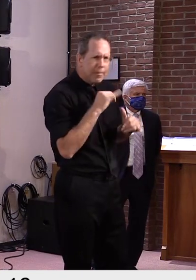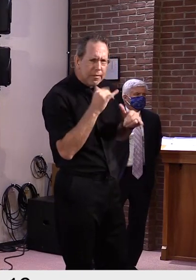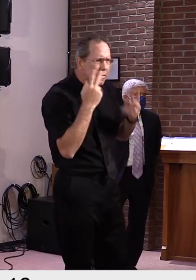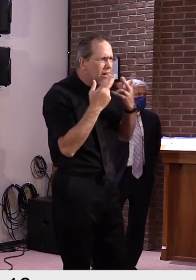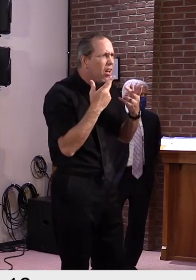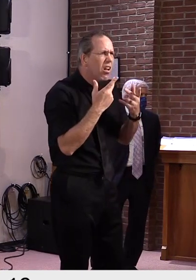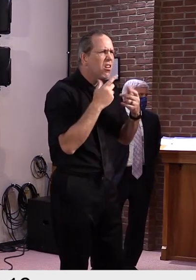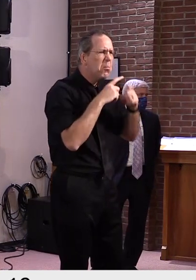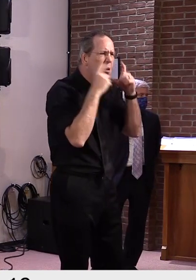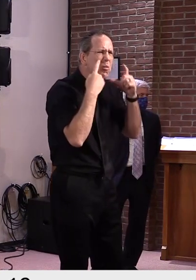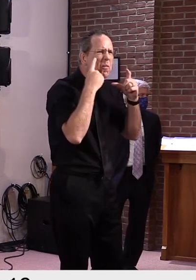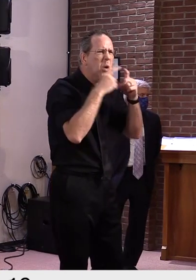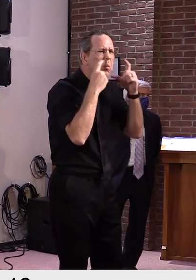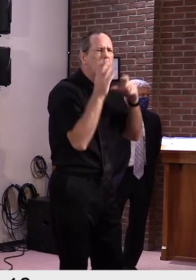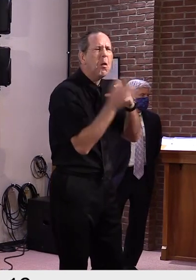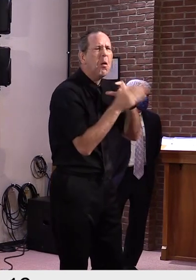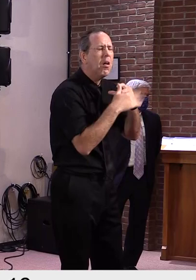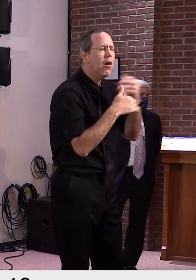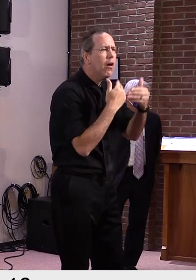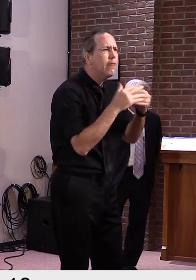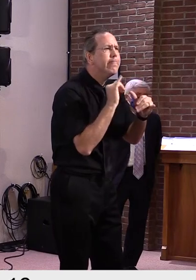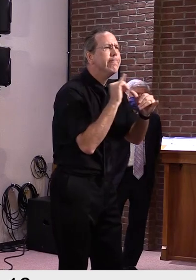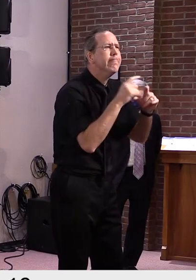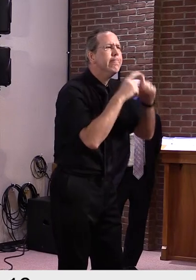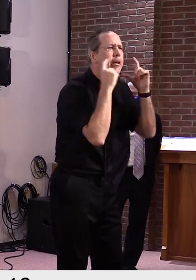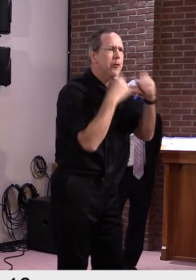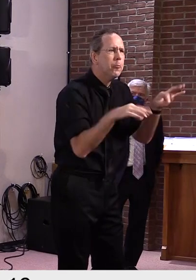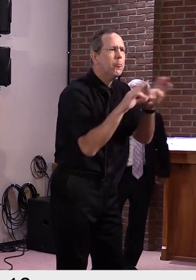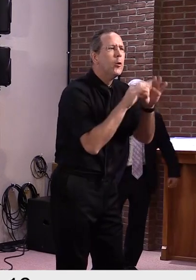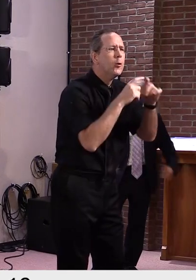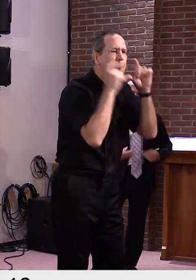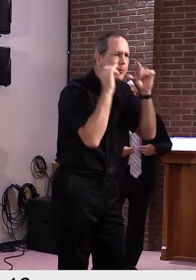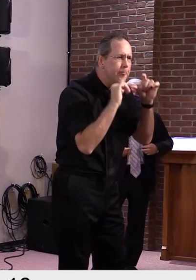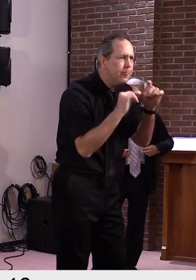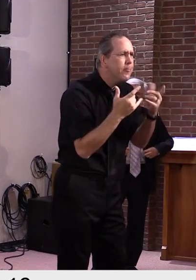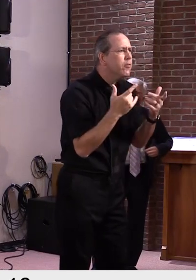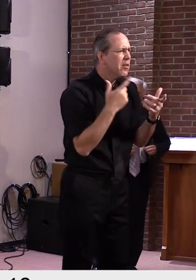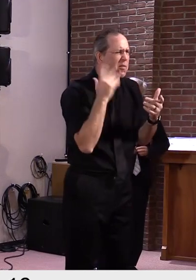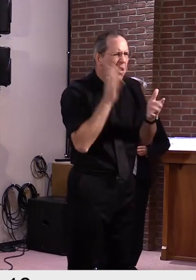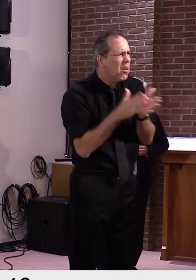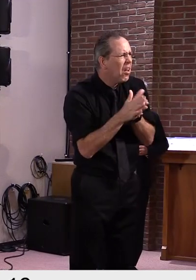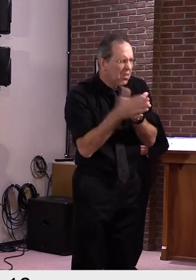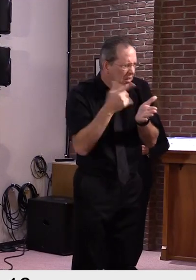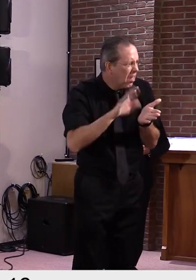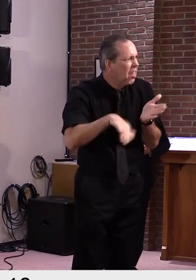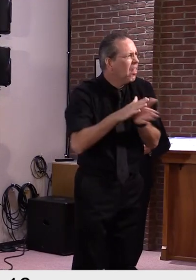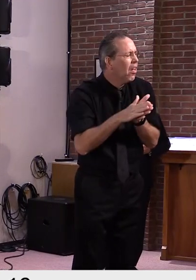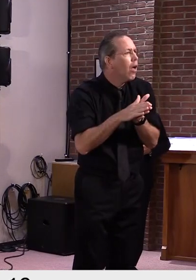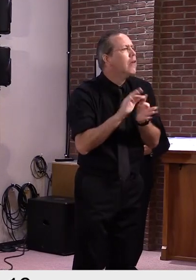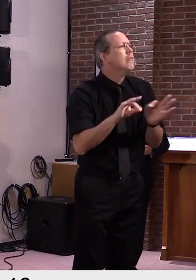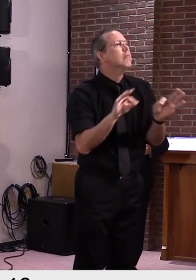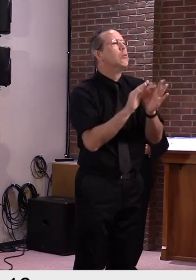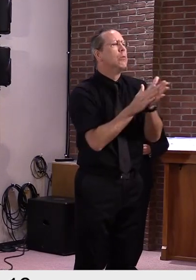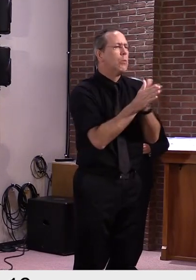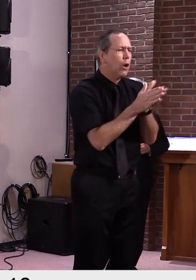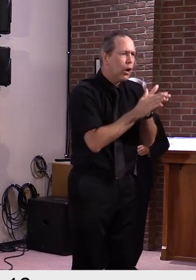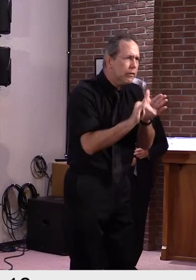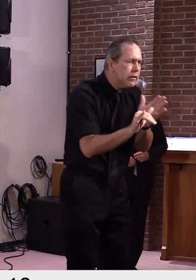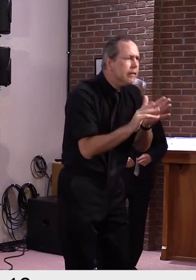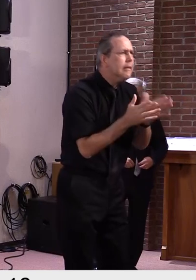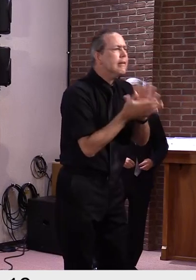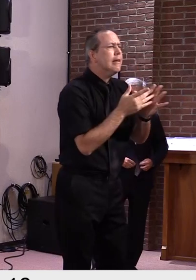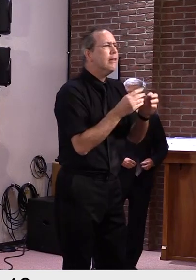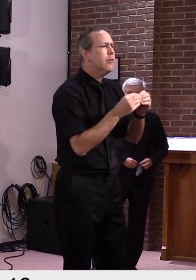social distancing meant. Many weren't thinking about washing their hands multiple times a day much less for a full